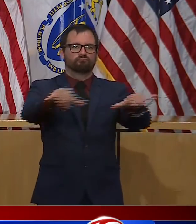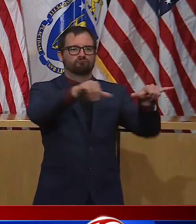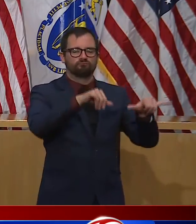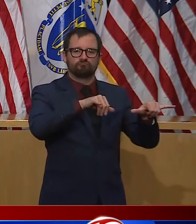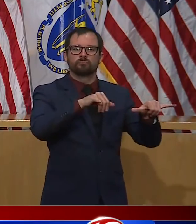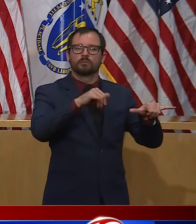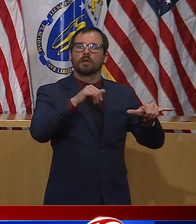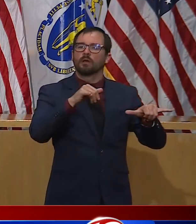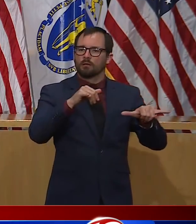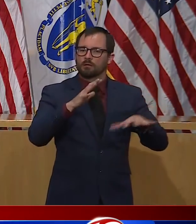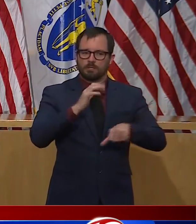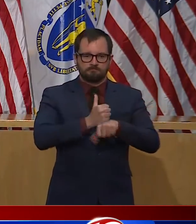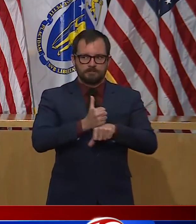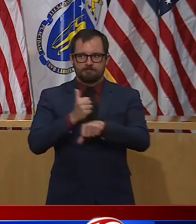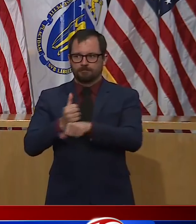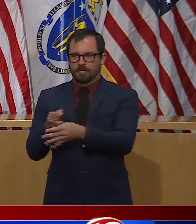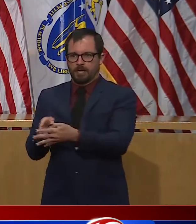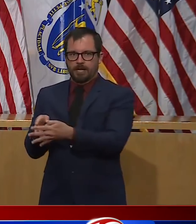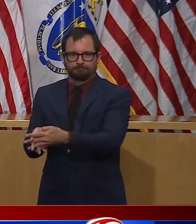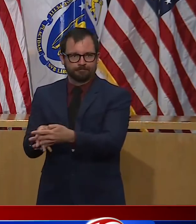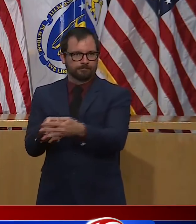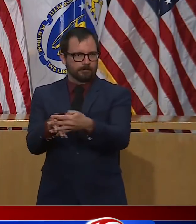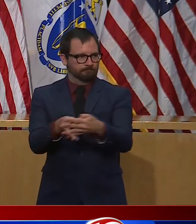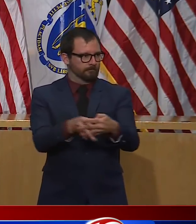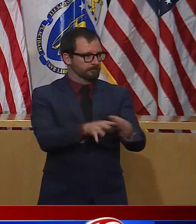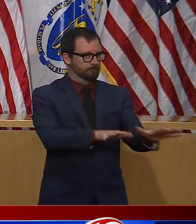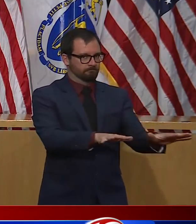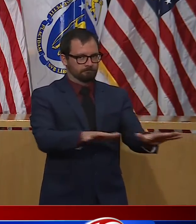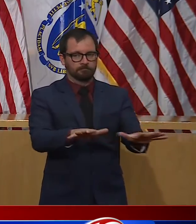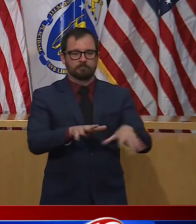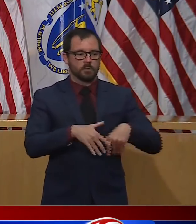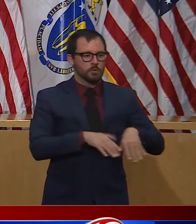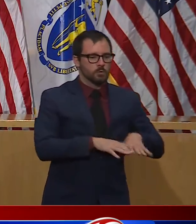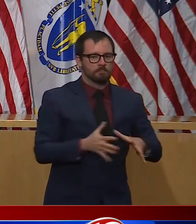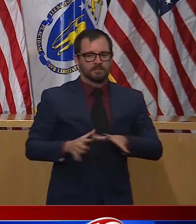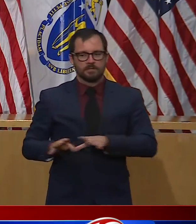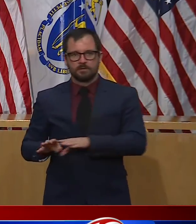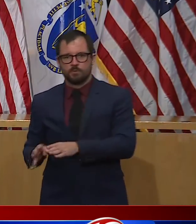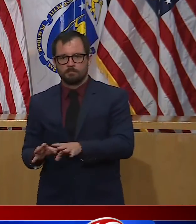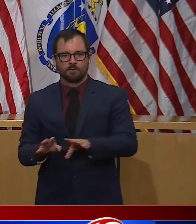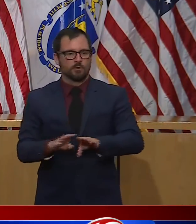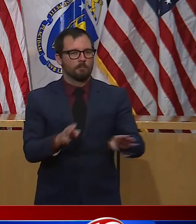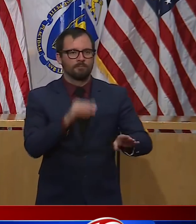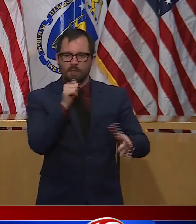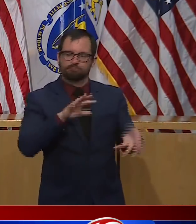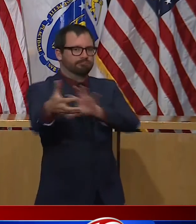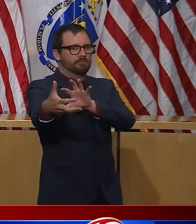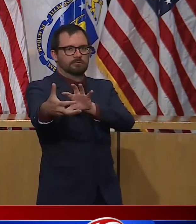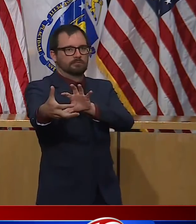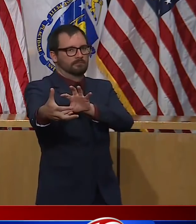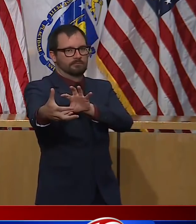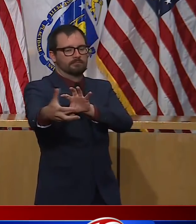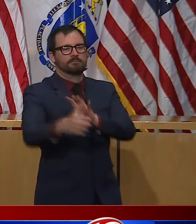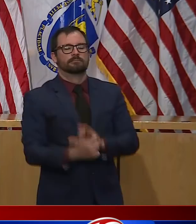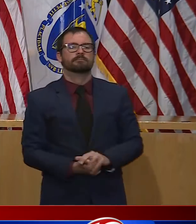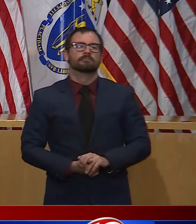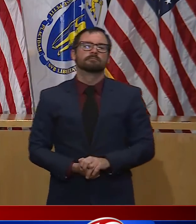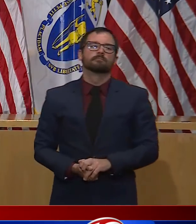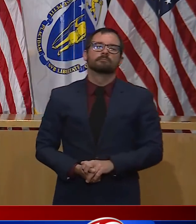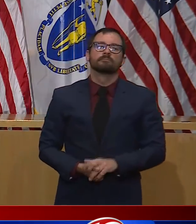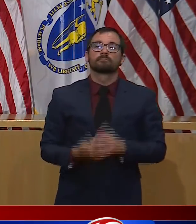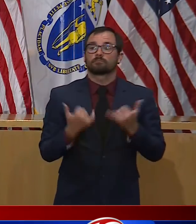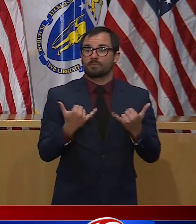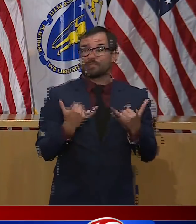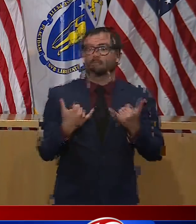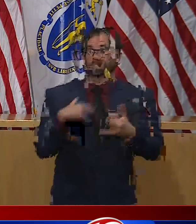So I ask everyone to keep this in mind. This guidance asks people to change behaviors, and it changes the way some of our favorite